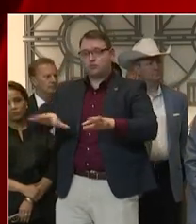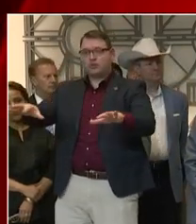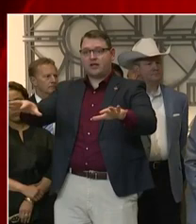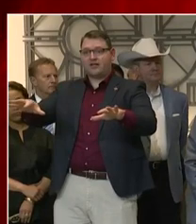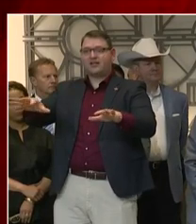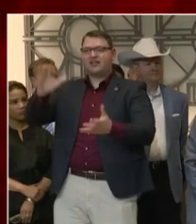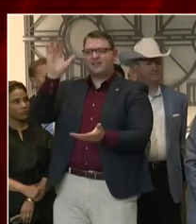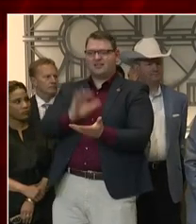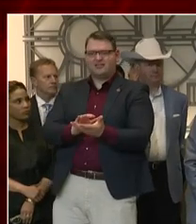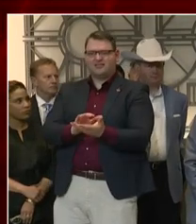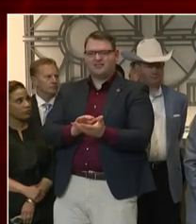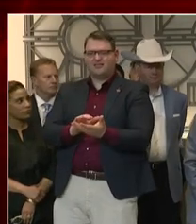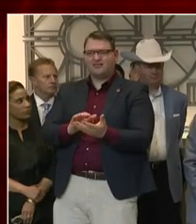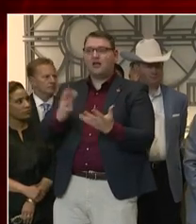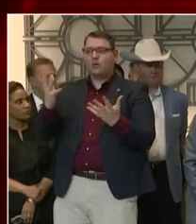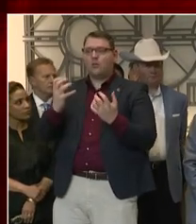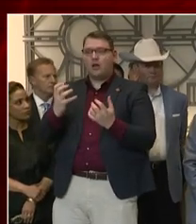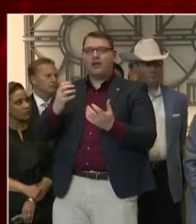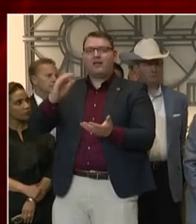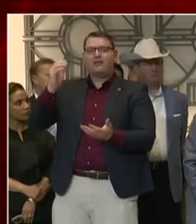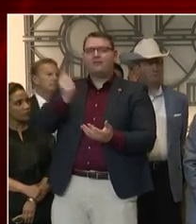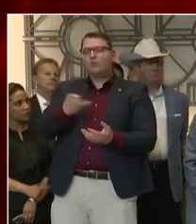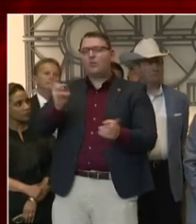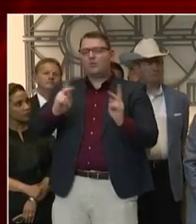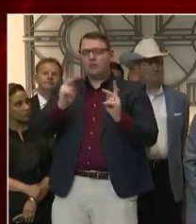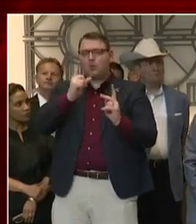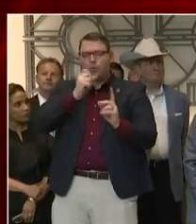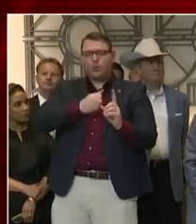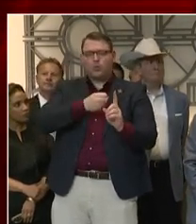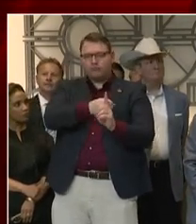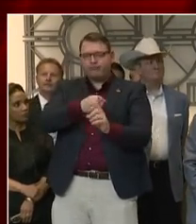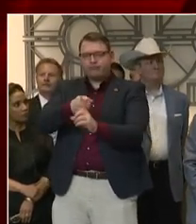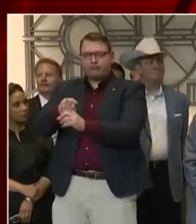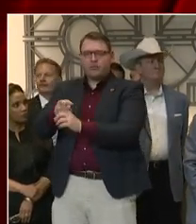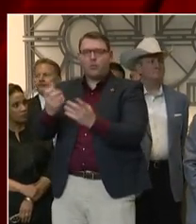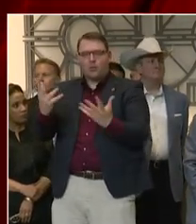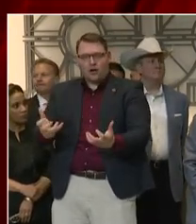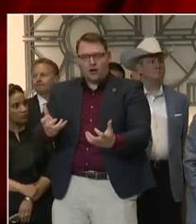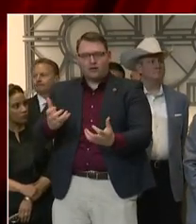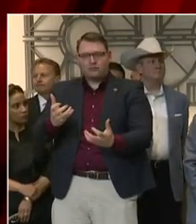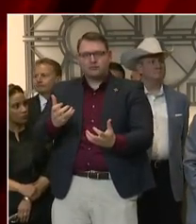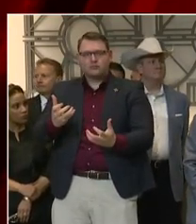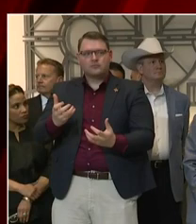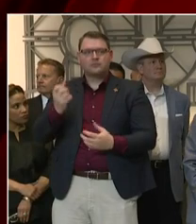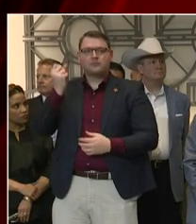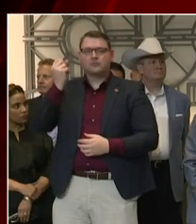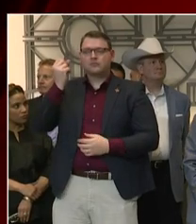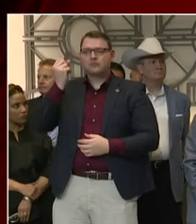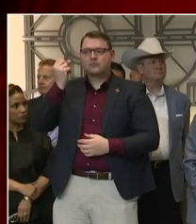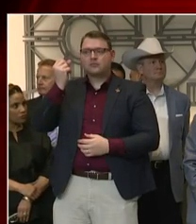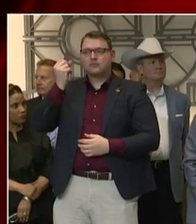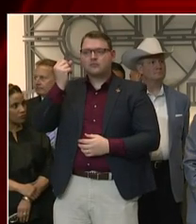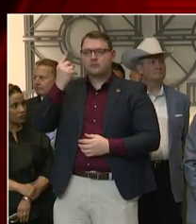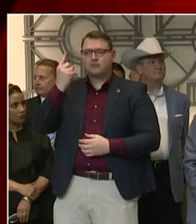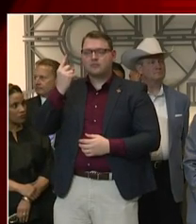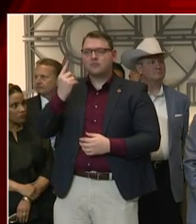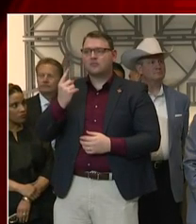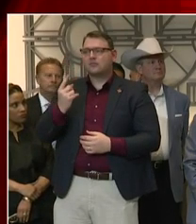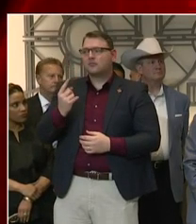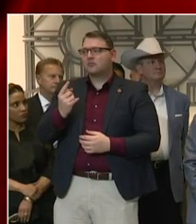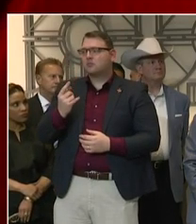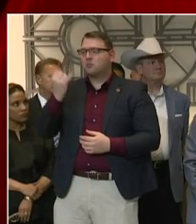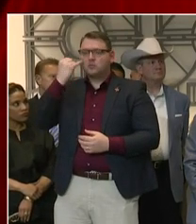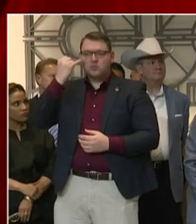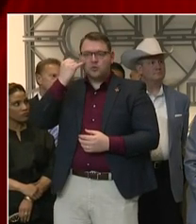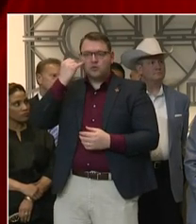Hopefully minimize how many people have become infected. But even if we are, unfortunately, able to fail at that, if we can spread it over a longer period of time, then the health